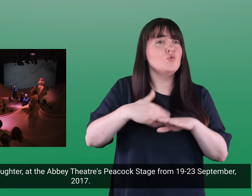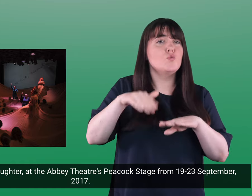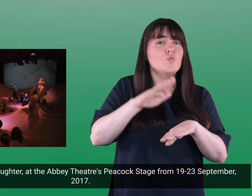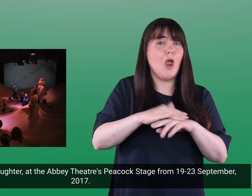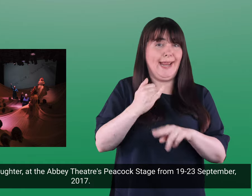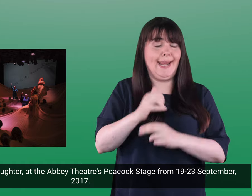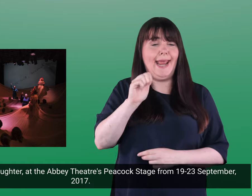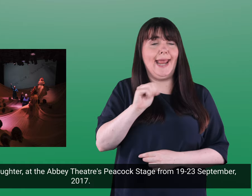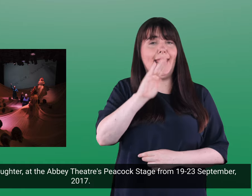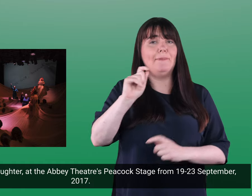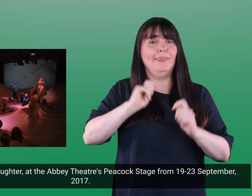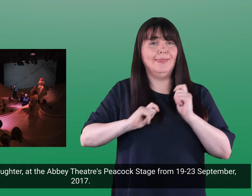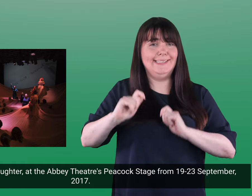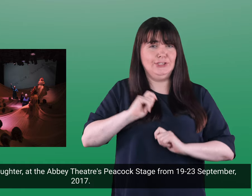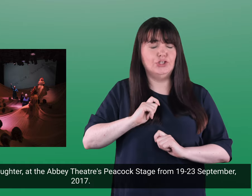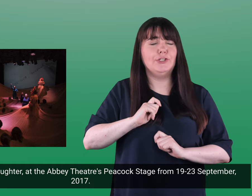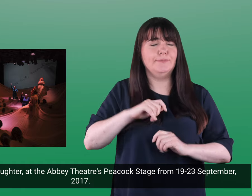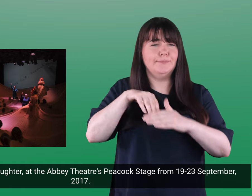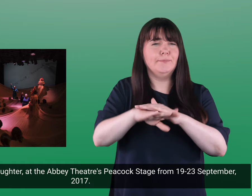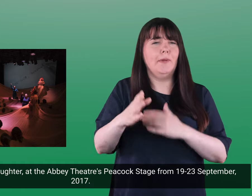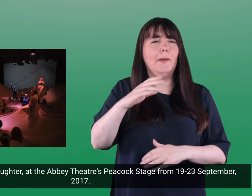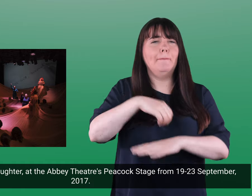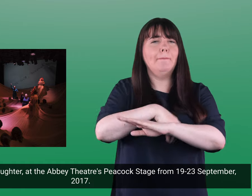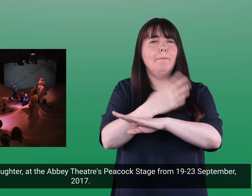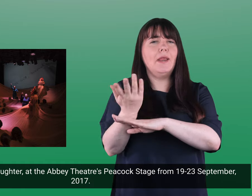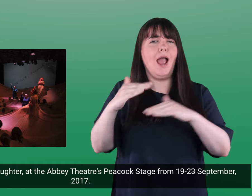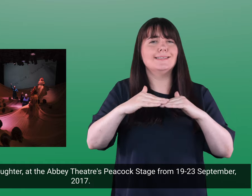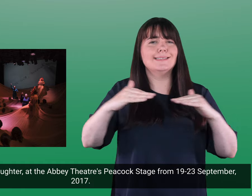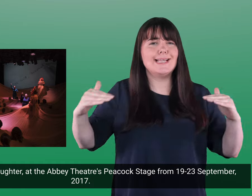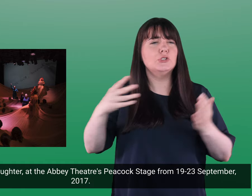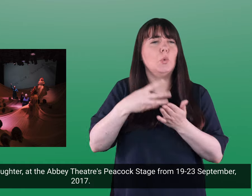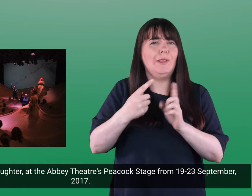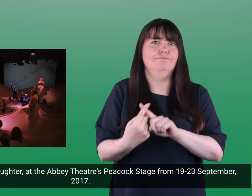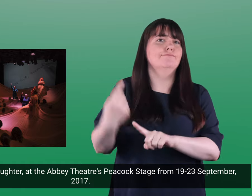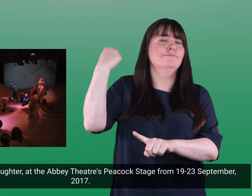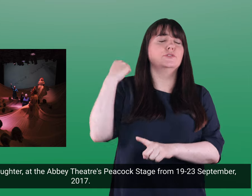At the Abbey Theatre's Peacock Stage from the 19th to the 23rd of September 2017.